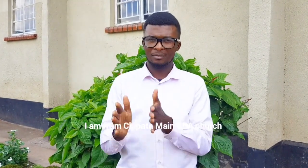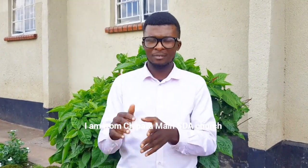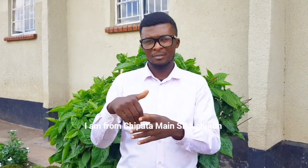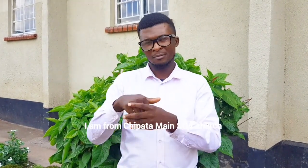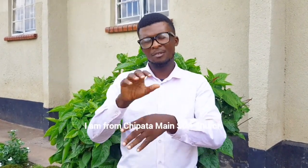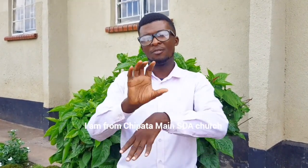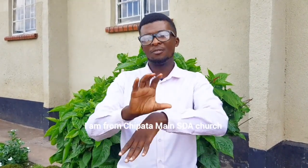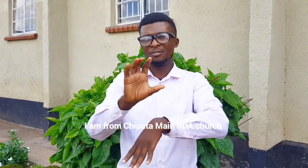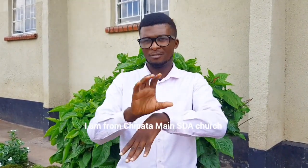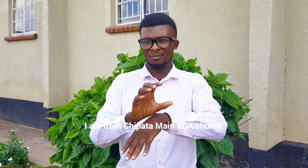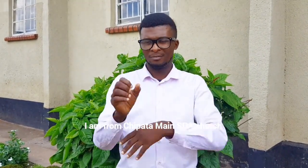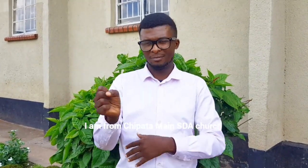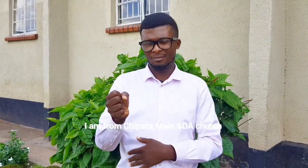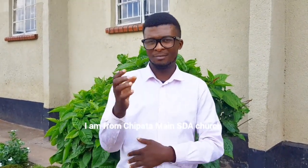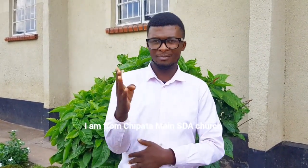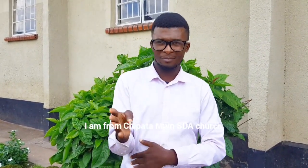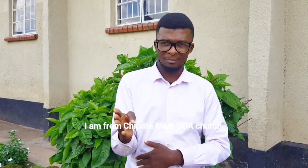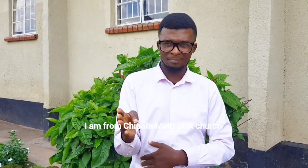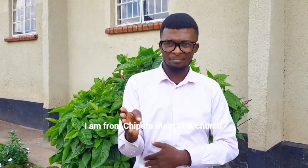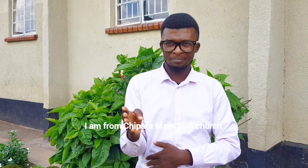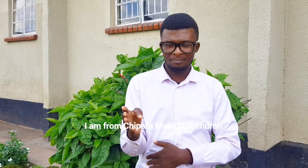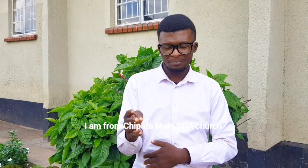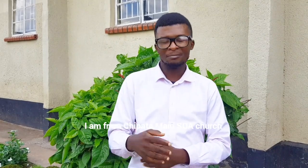I'm from Jipata, Maine, STOCH.